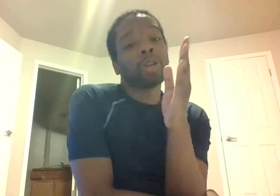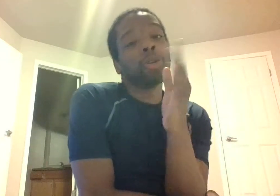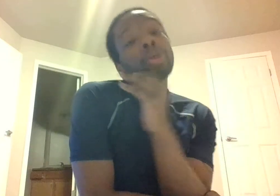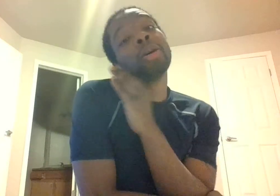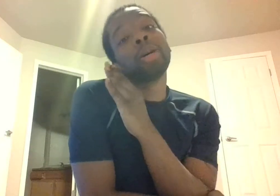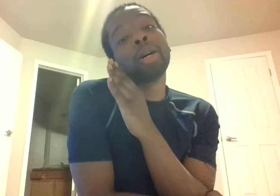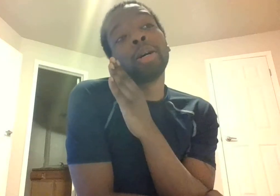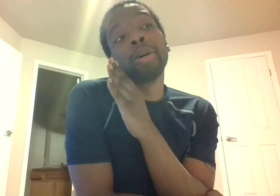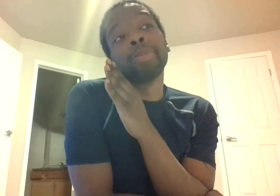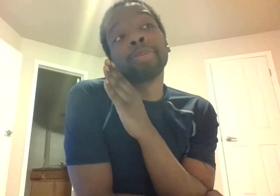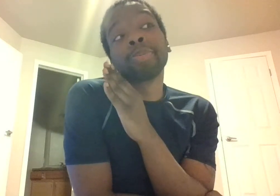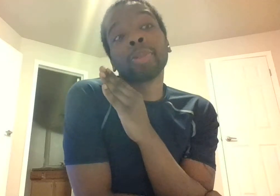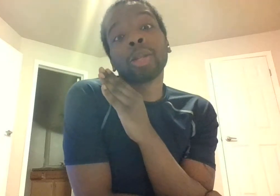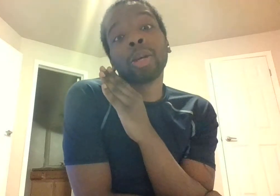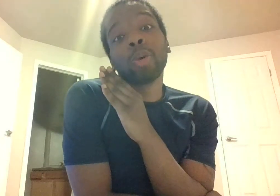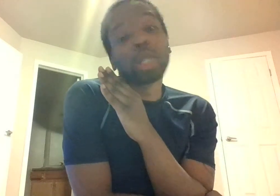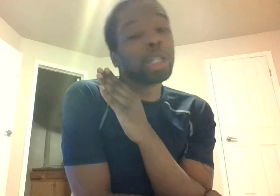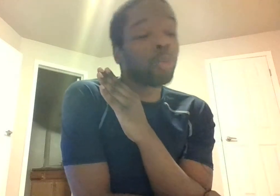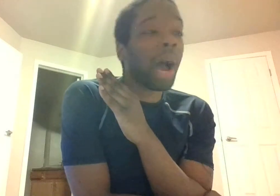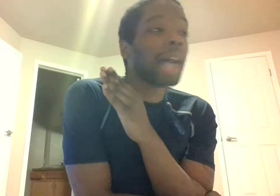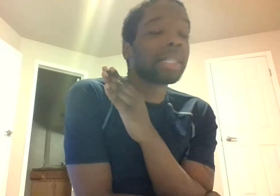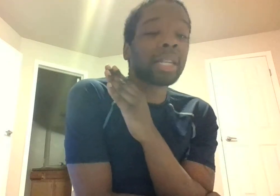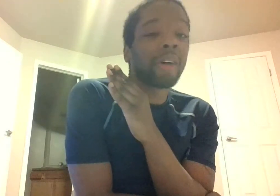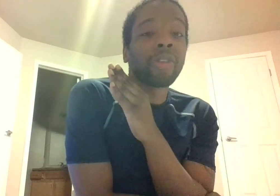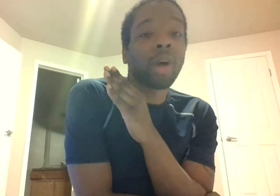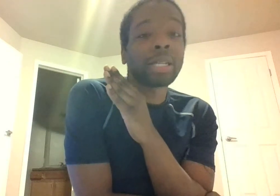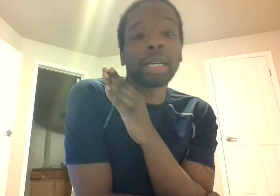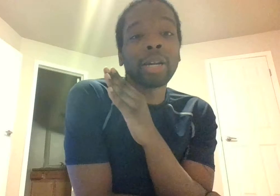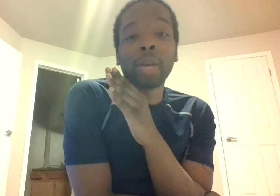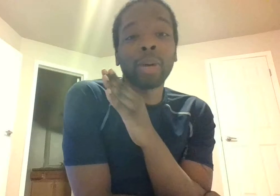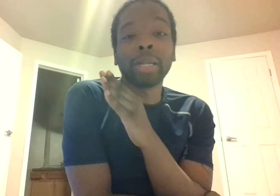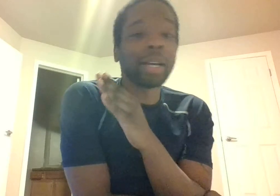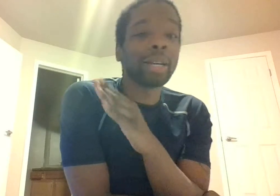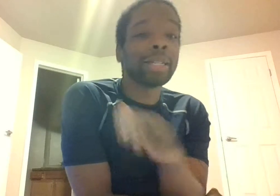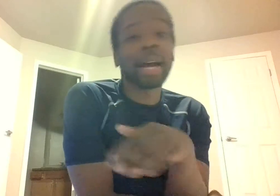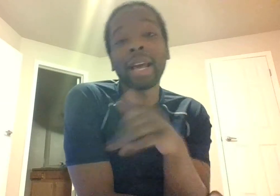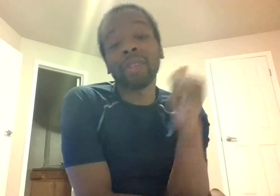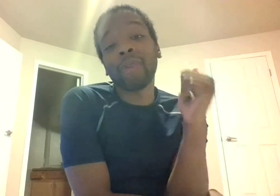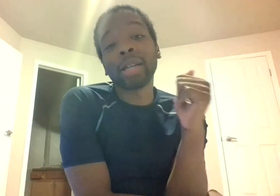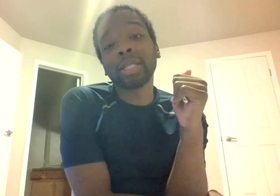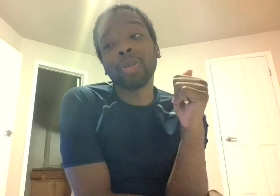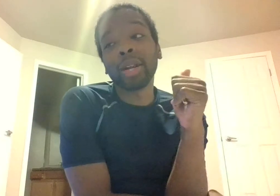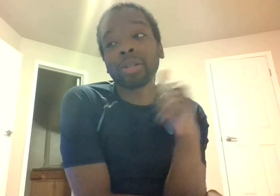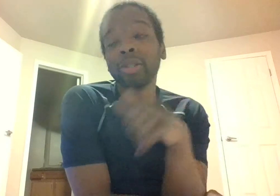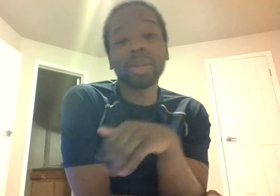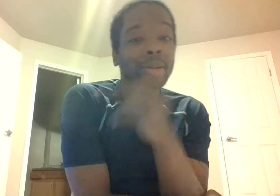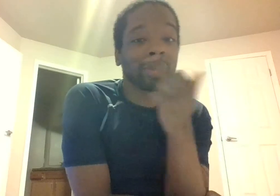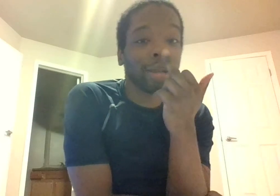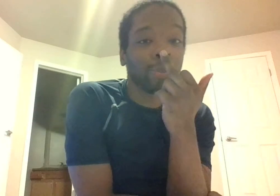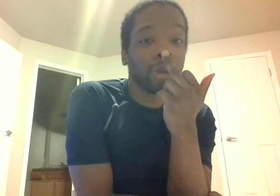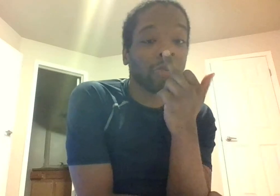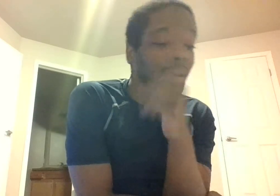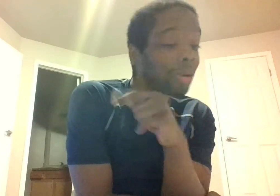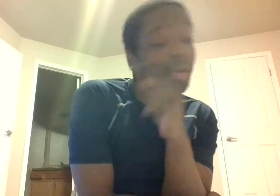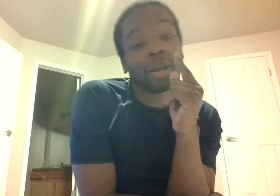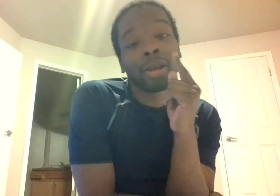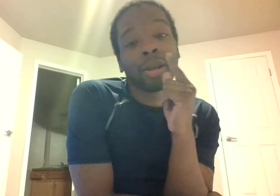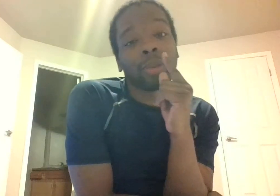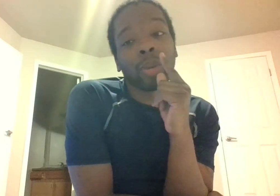lagoon um which is why I just left it while telling me one thing now they had to find someone else to do it middle finger but